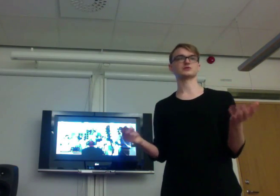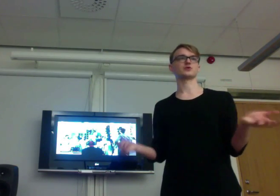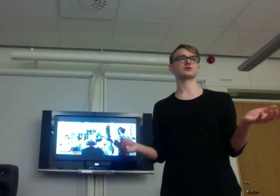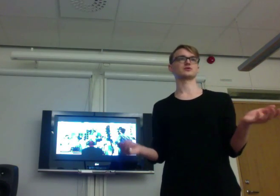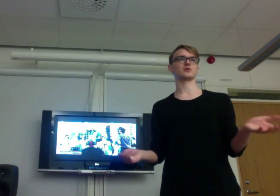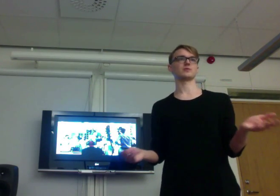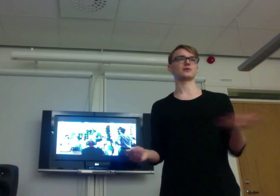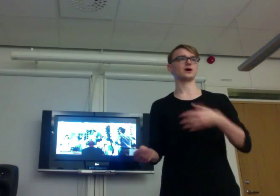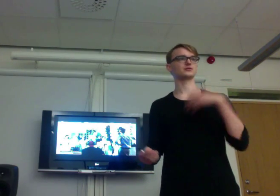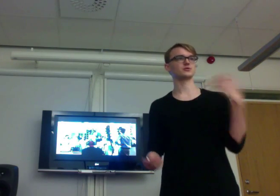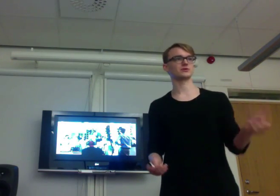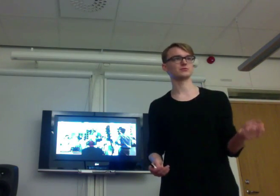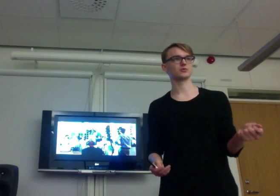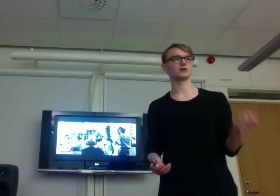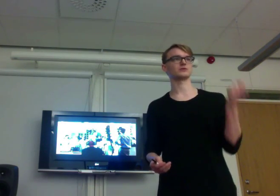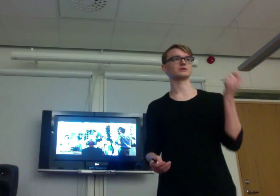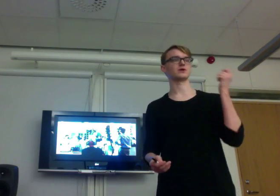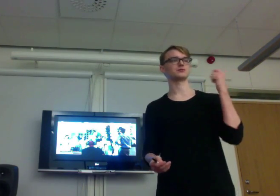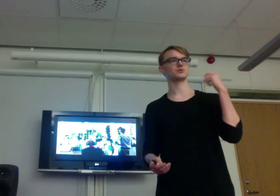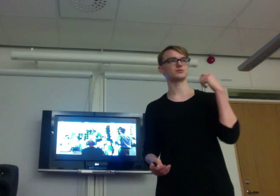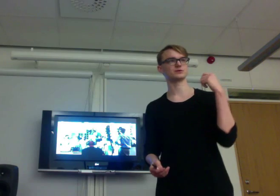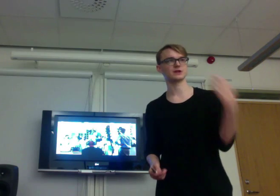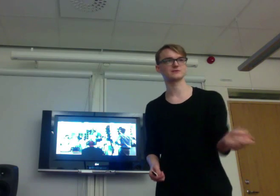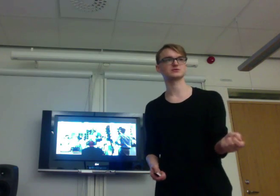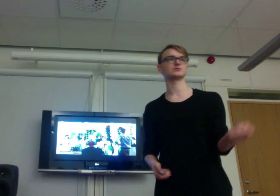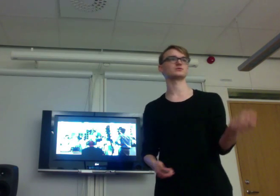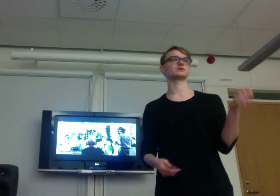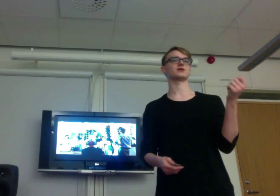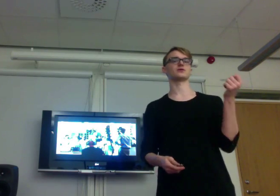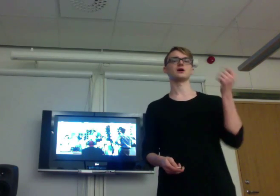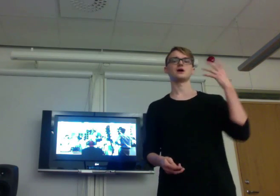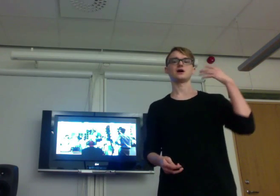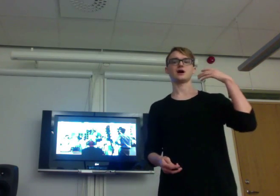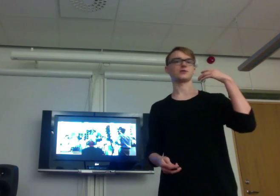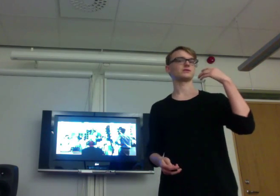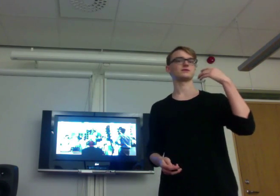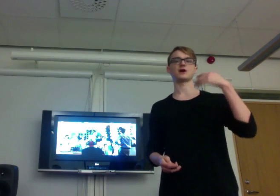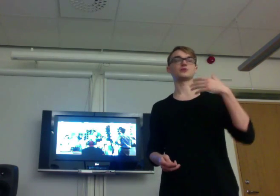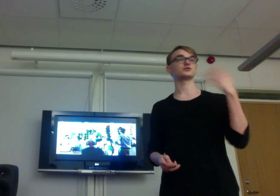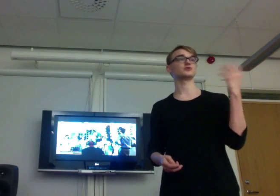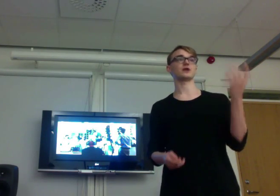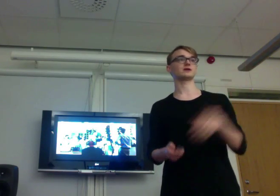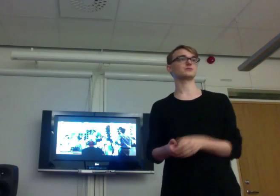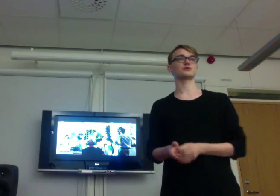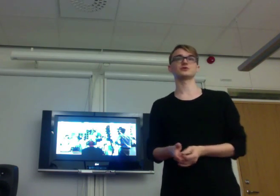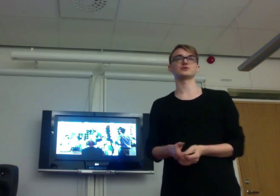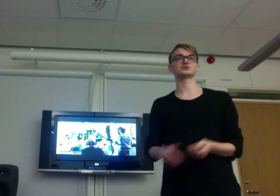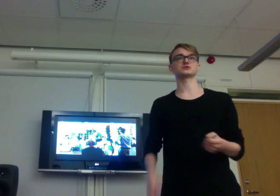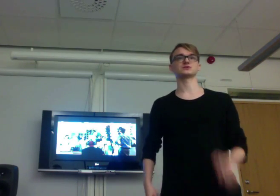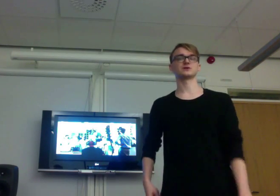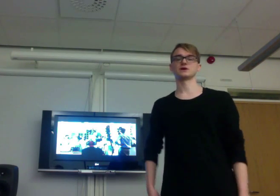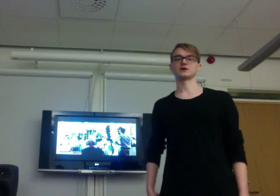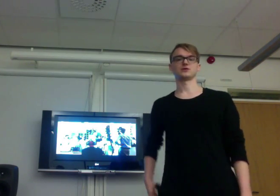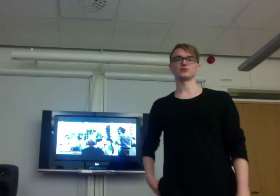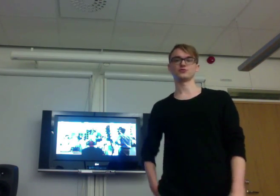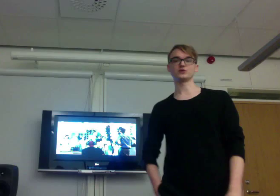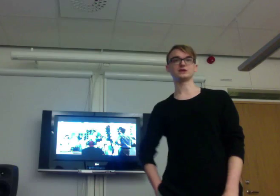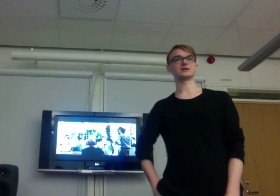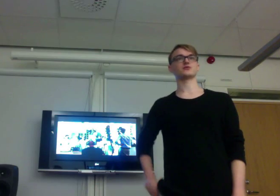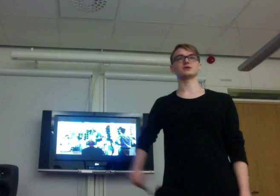talk to you about how to work with mobile video, how to work with live-streamed video, and how to, like, produce really, really,